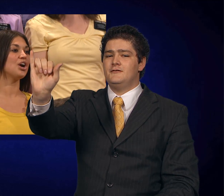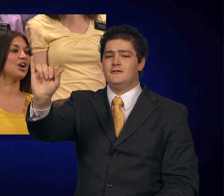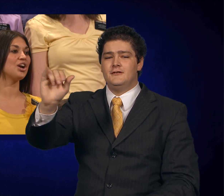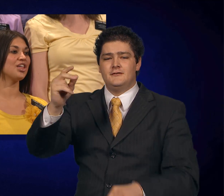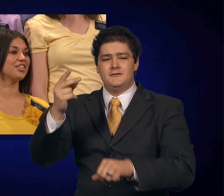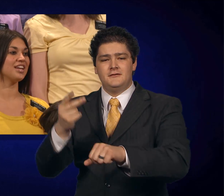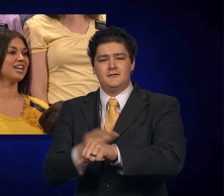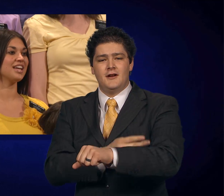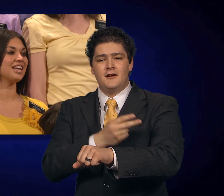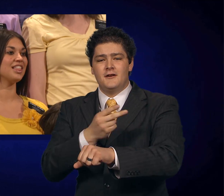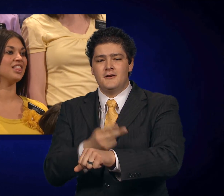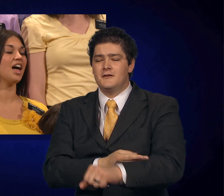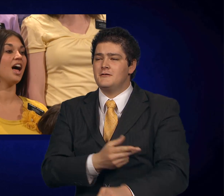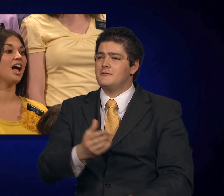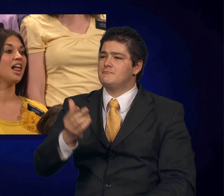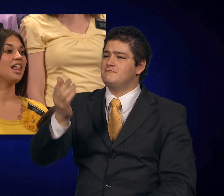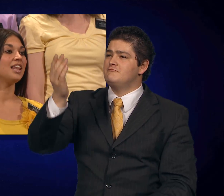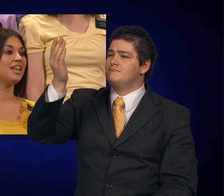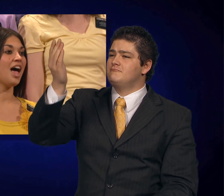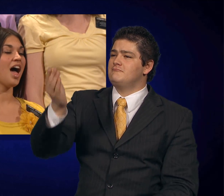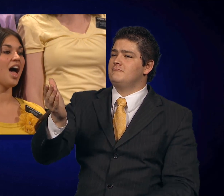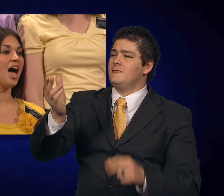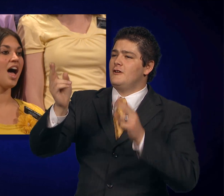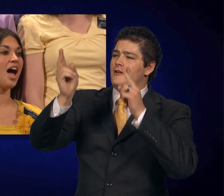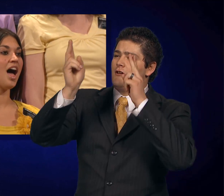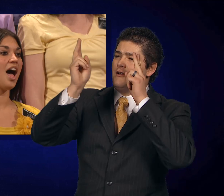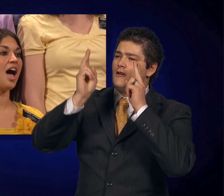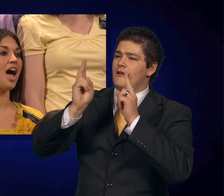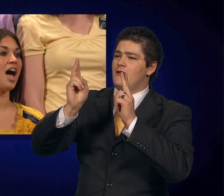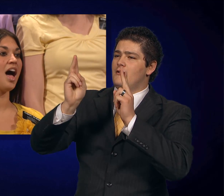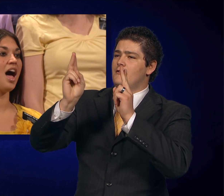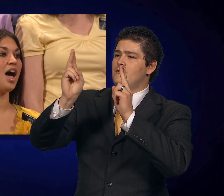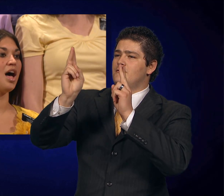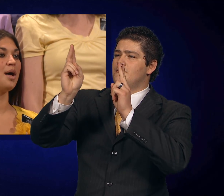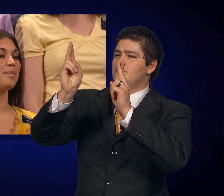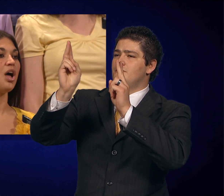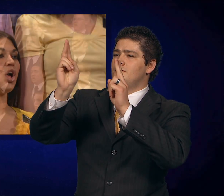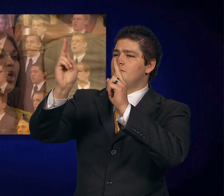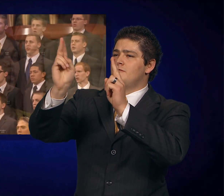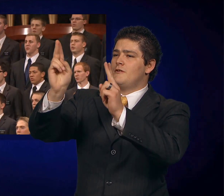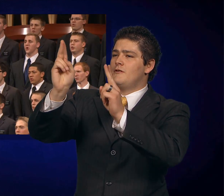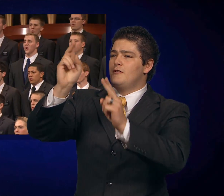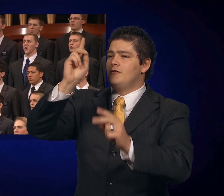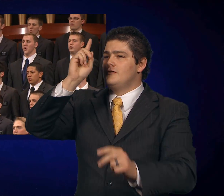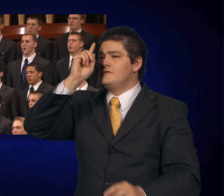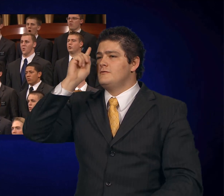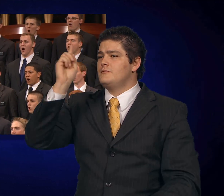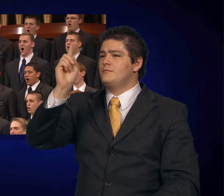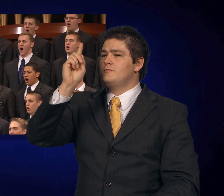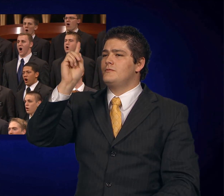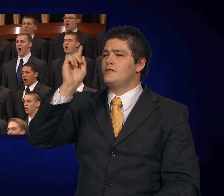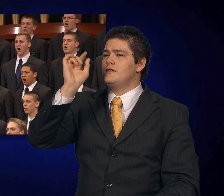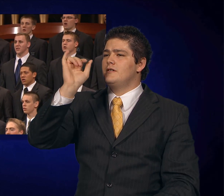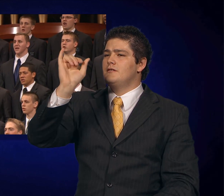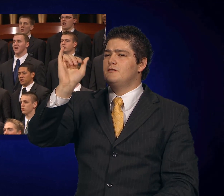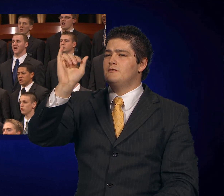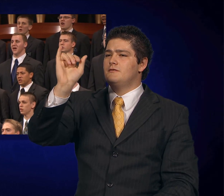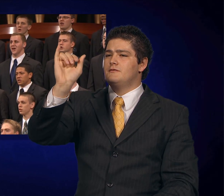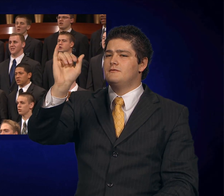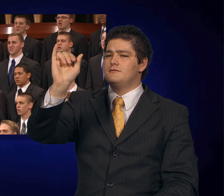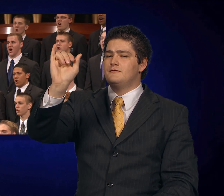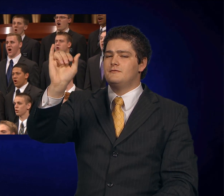worthy the Lamb. Through all